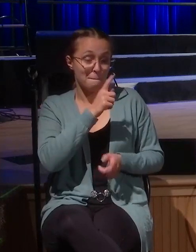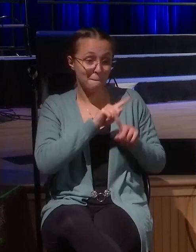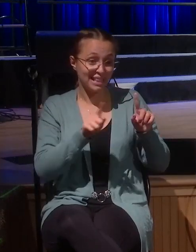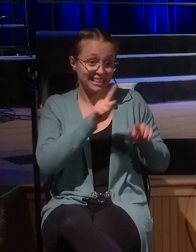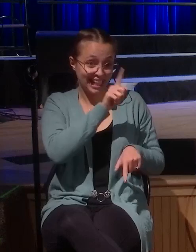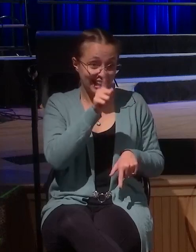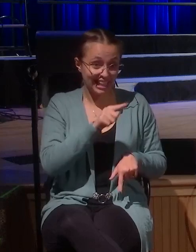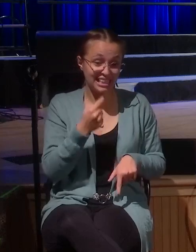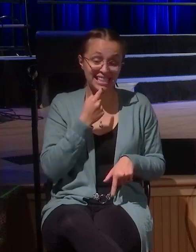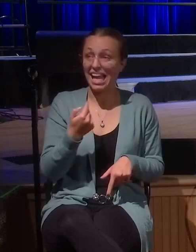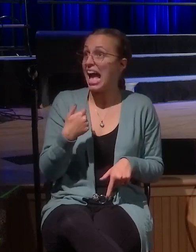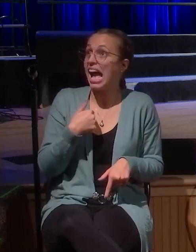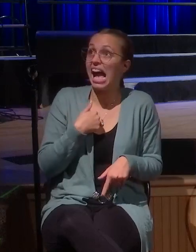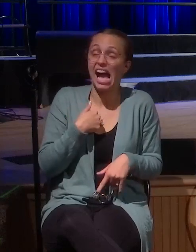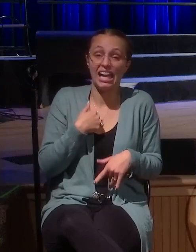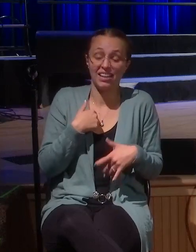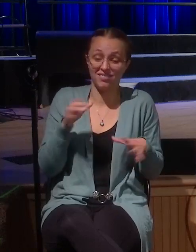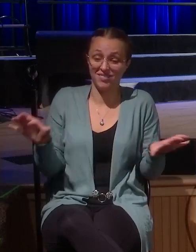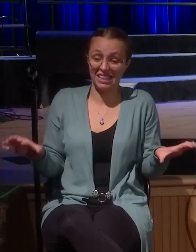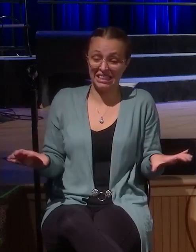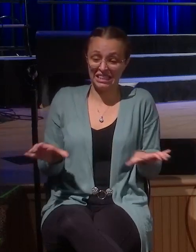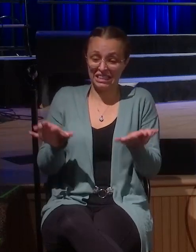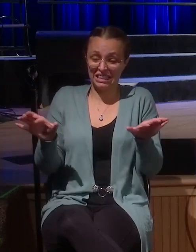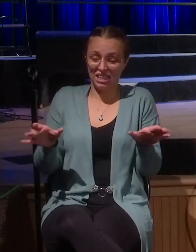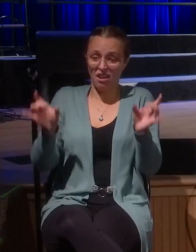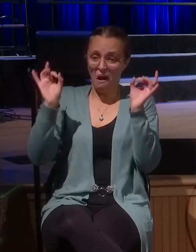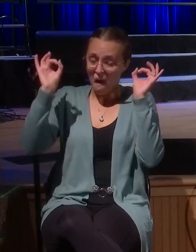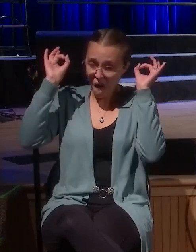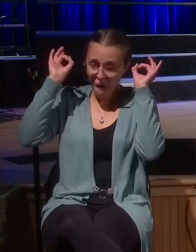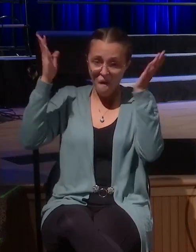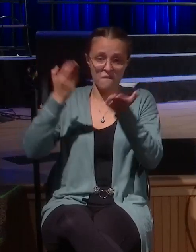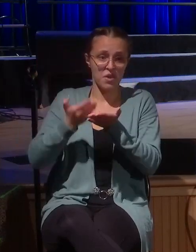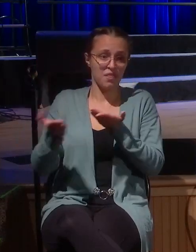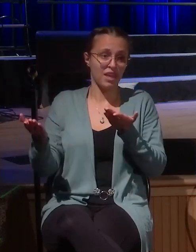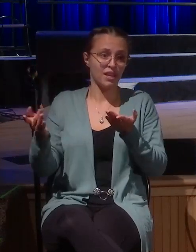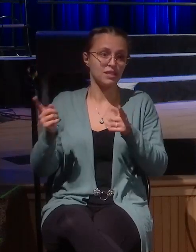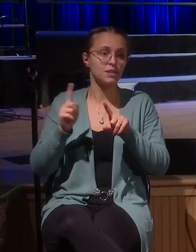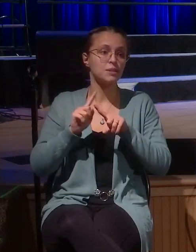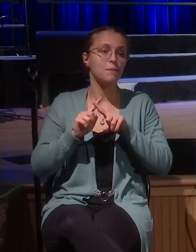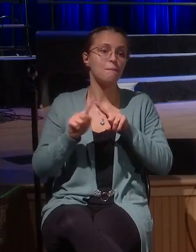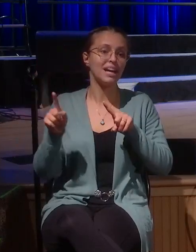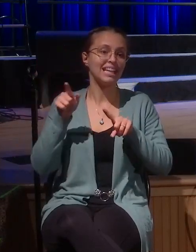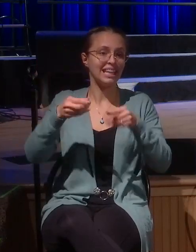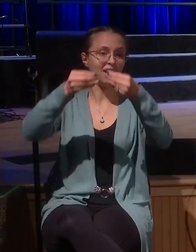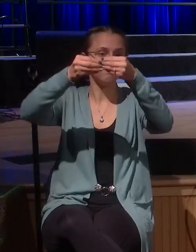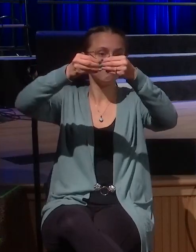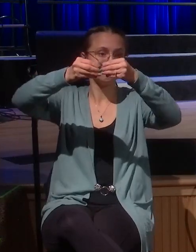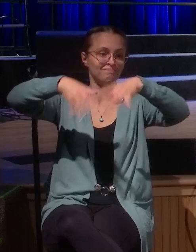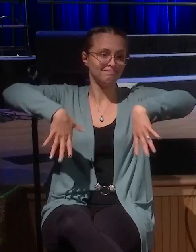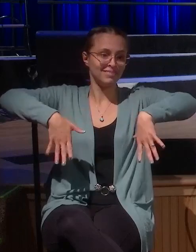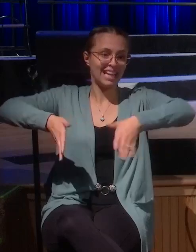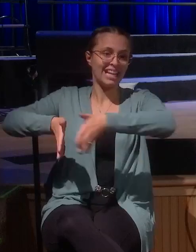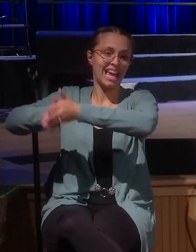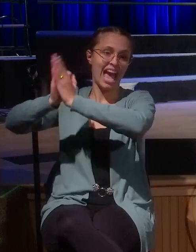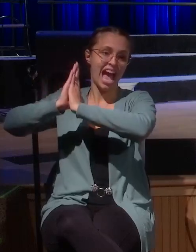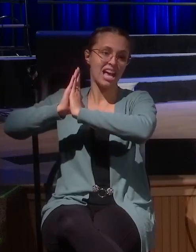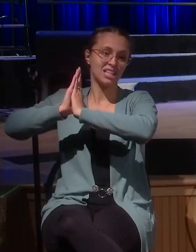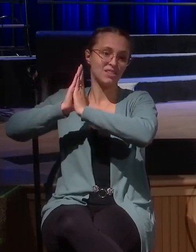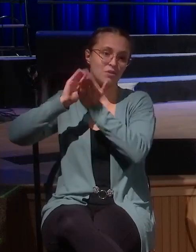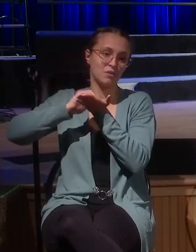would be impossible. But with God, all that stuff that you've been holding onto, you can let go of it and you can repent. It is possible for you to